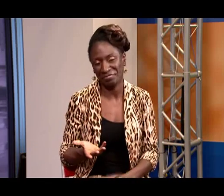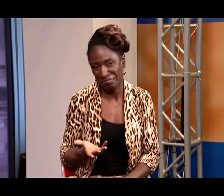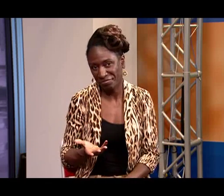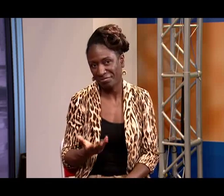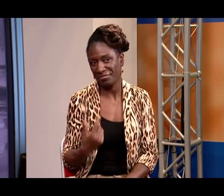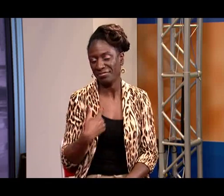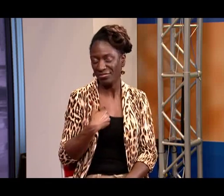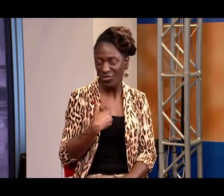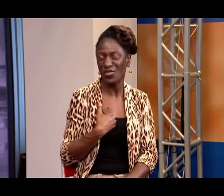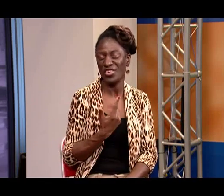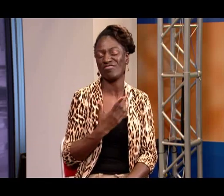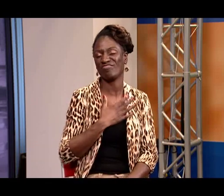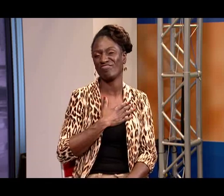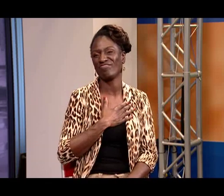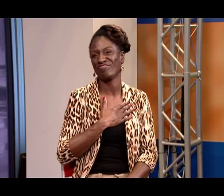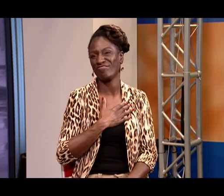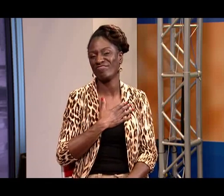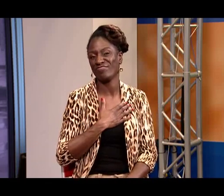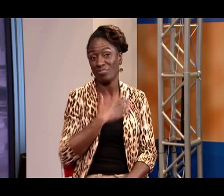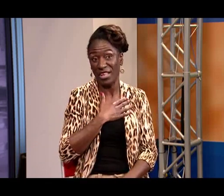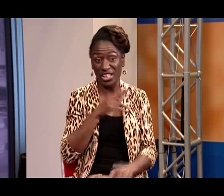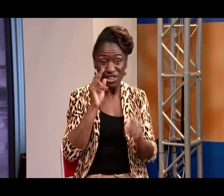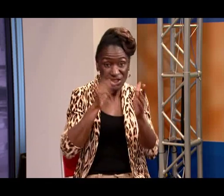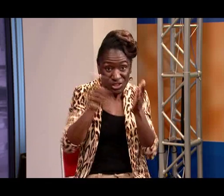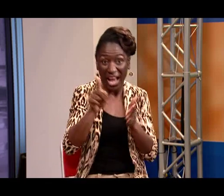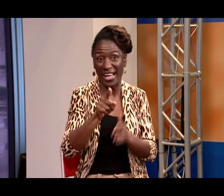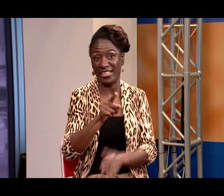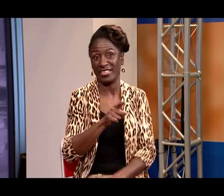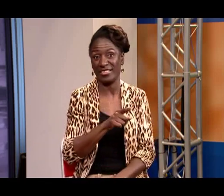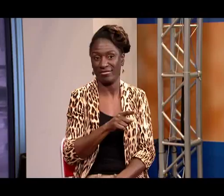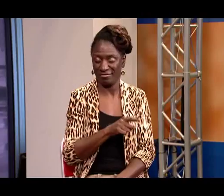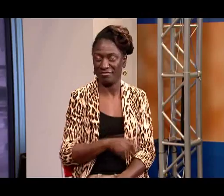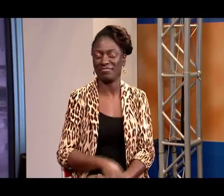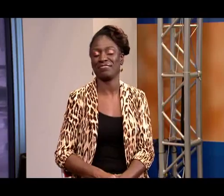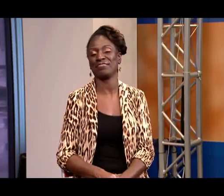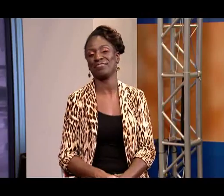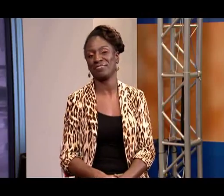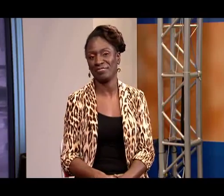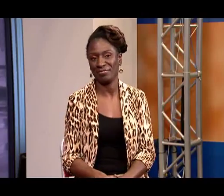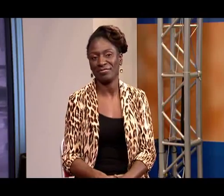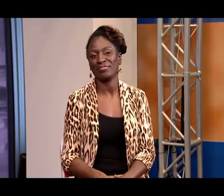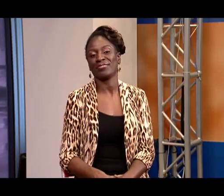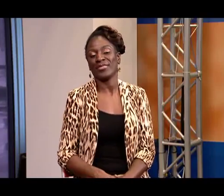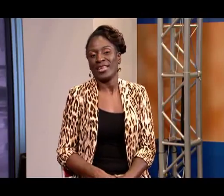keep your flexibility And it's easier to develop those skills So yeah, please do take a look at Maxim's website